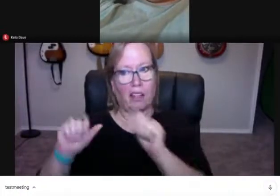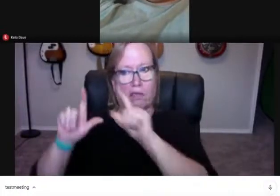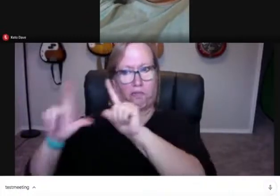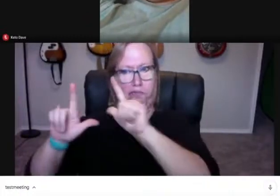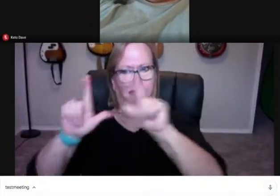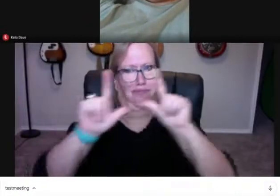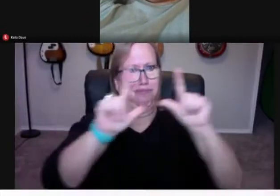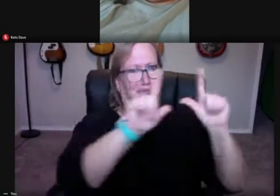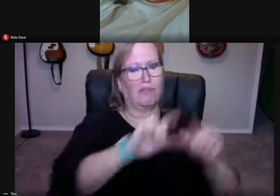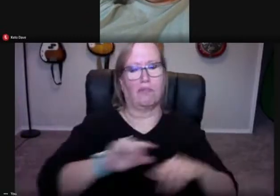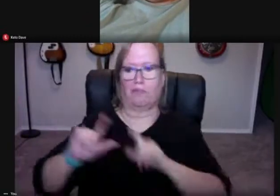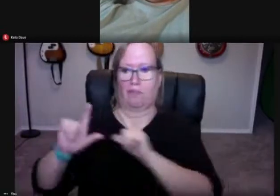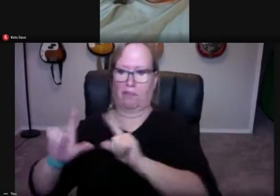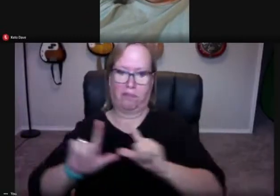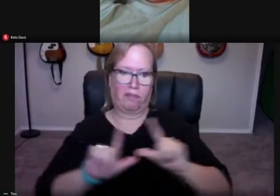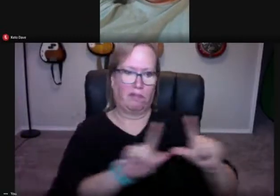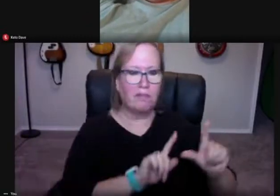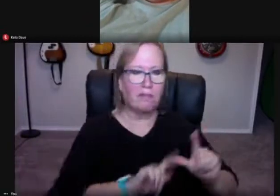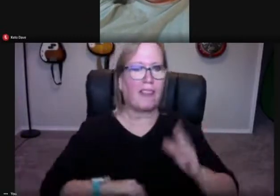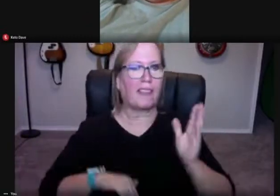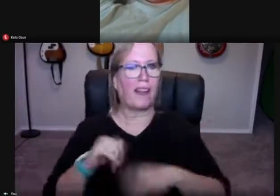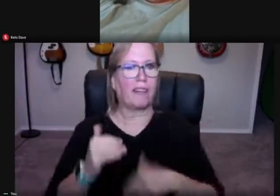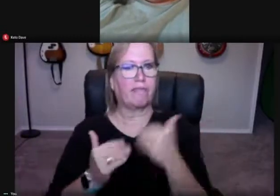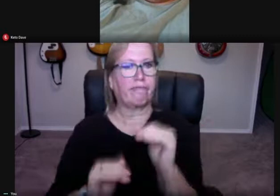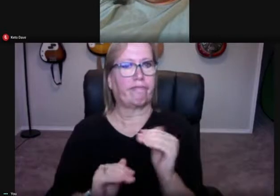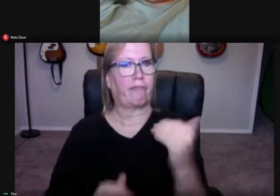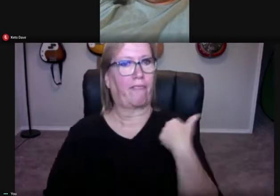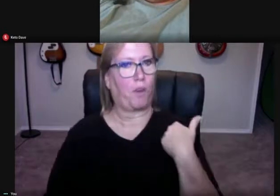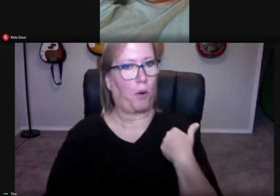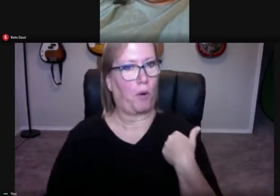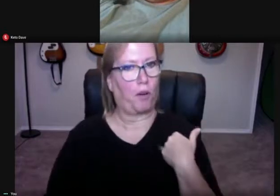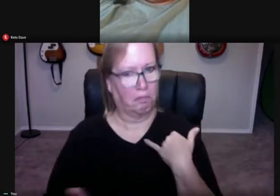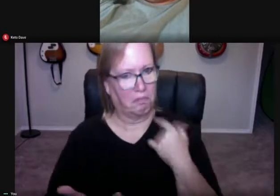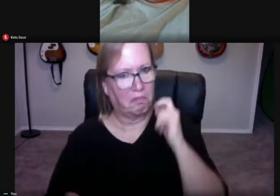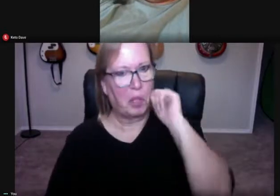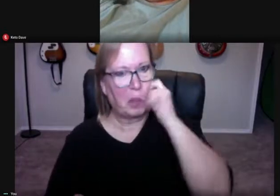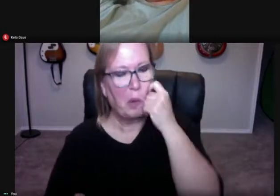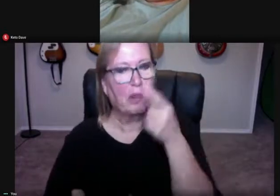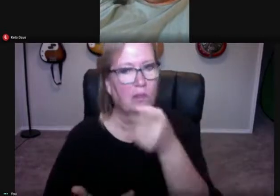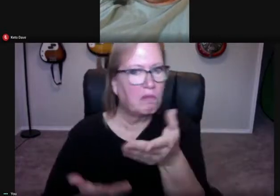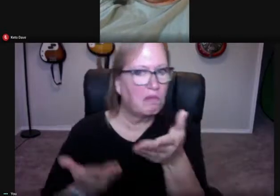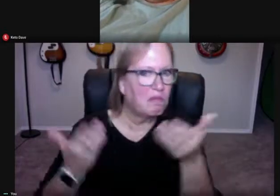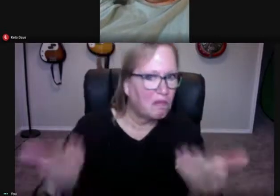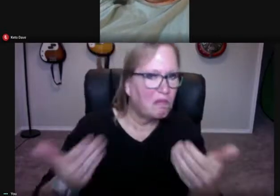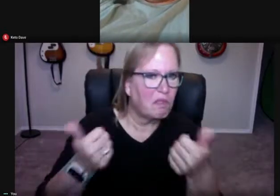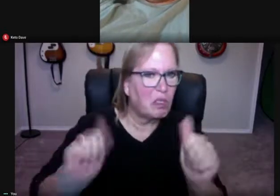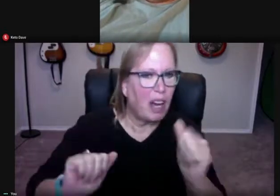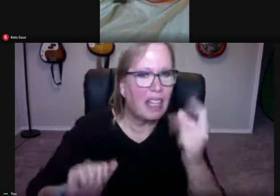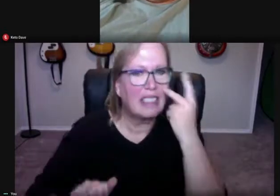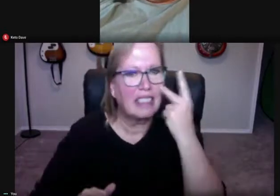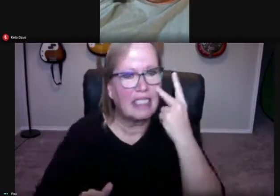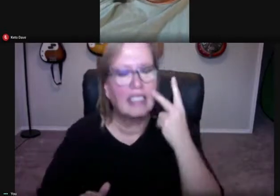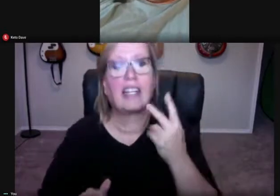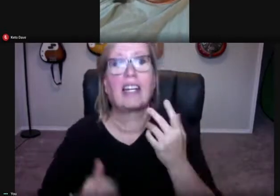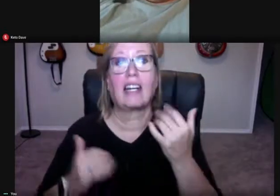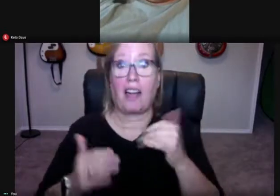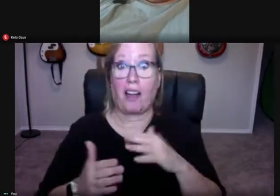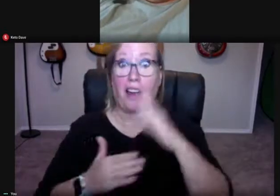So it's really cool how you can have multiple people on the screen at the same time rather than the limit that we had before, it's very cool.